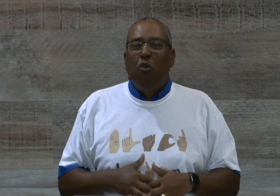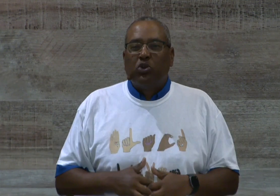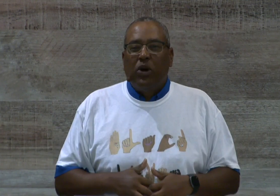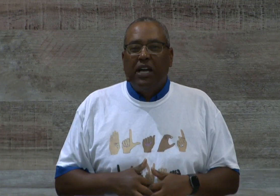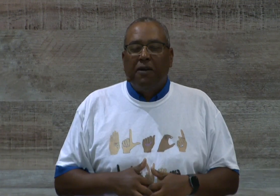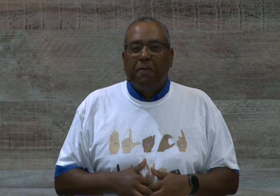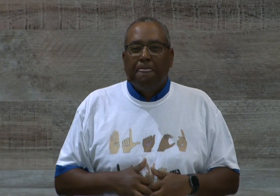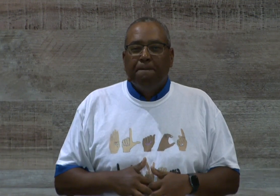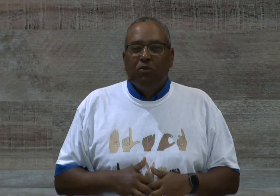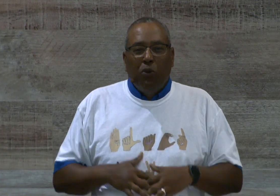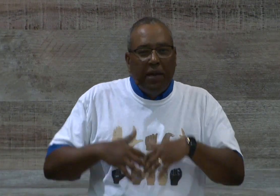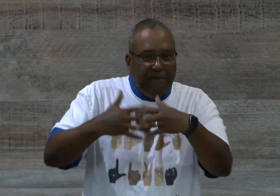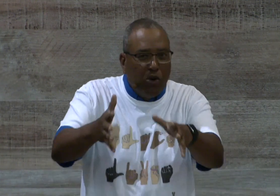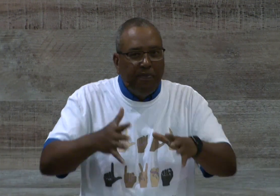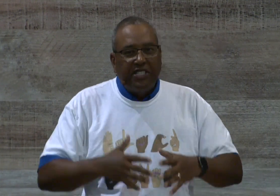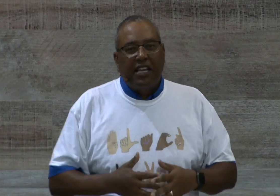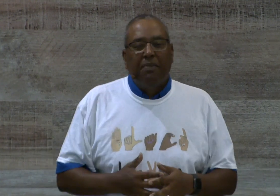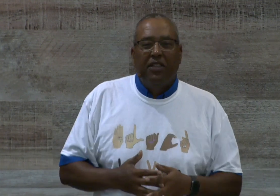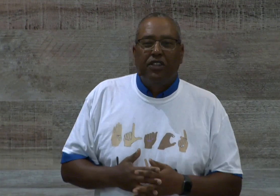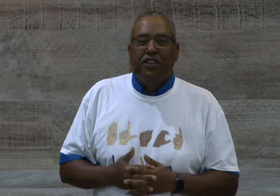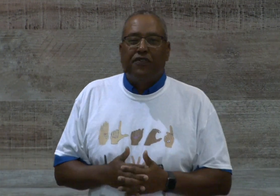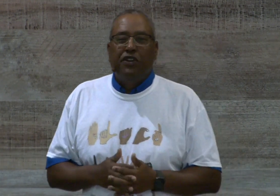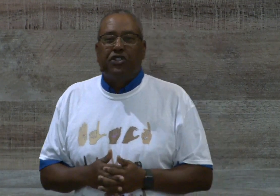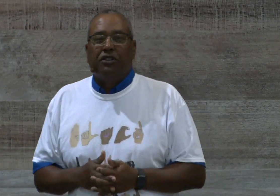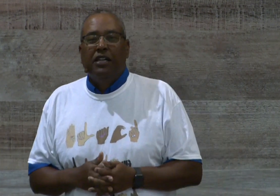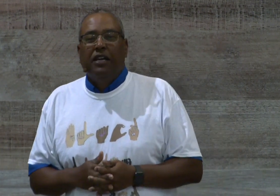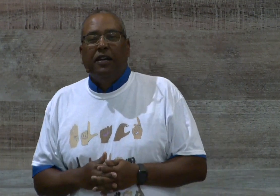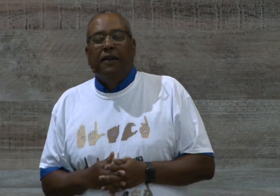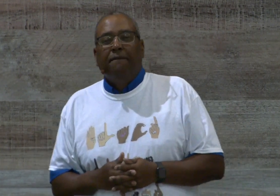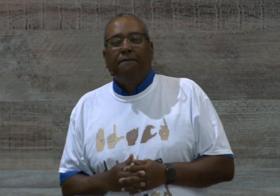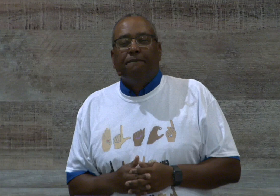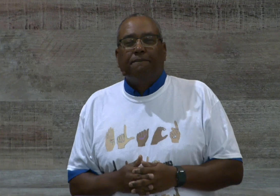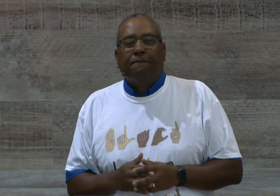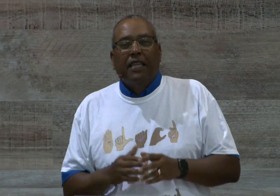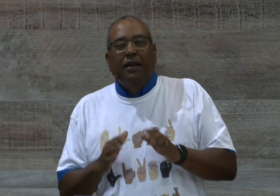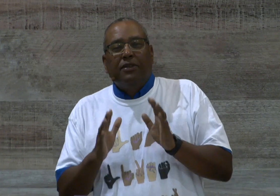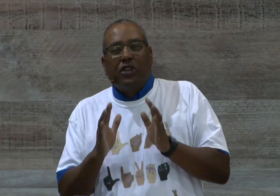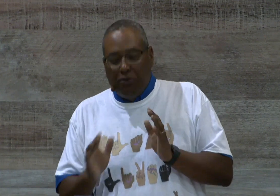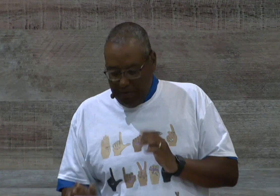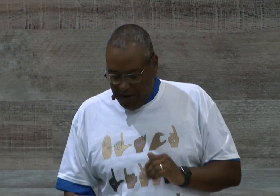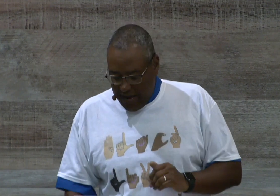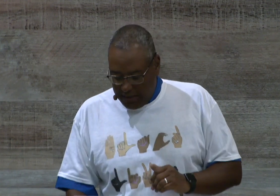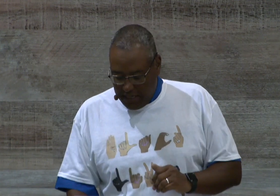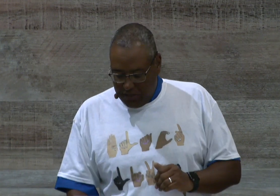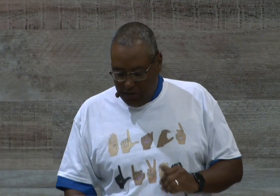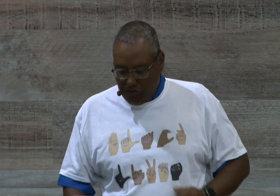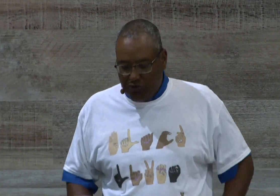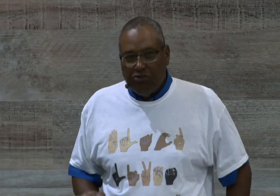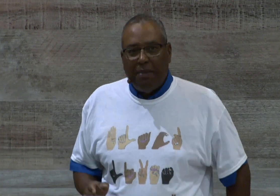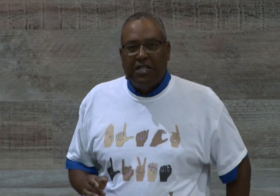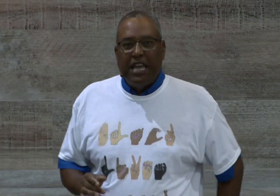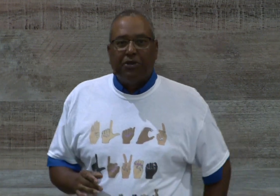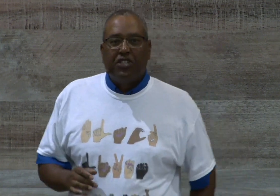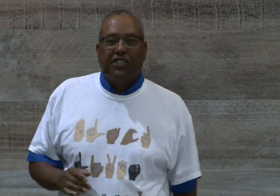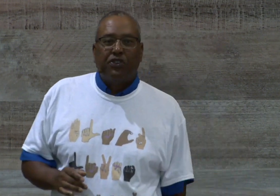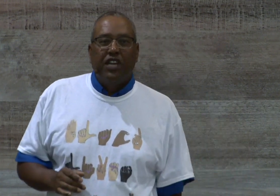as well. We'll have more information that come out in the near future. So, matter of fact, look at Deuteronomy chapter 6 and verse 7.